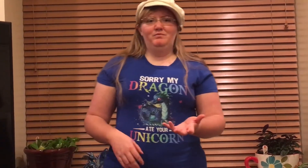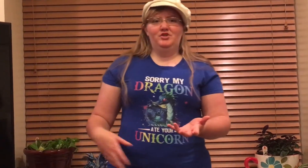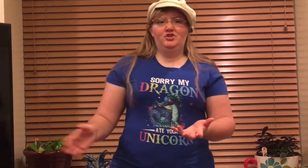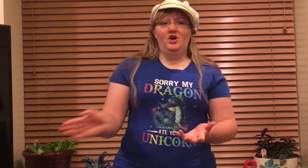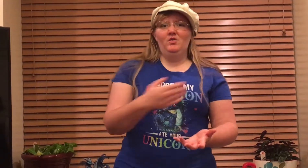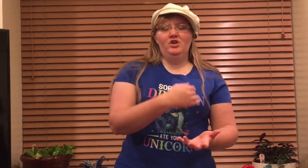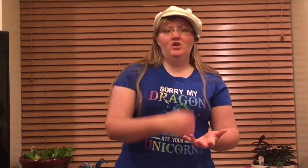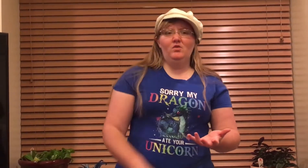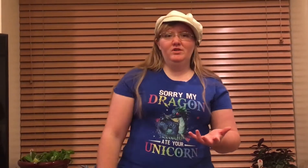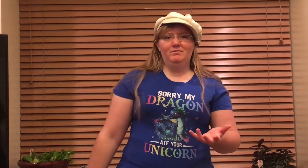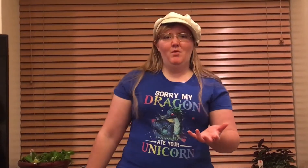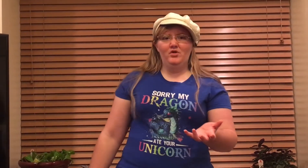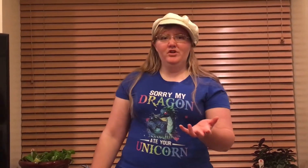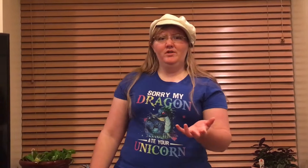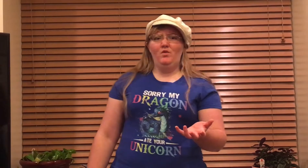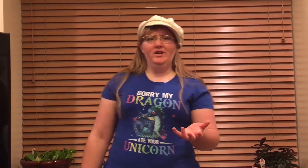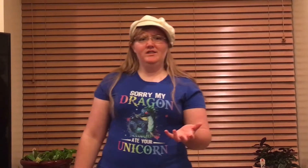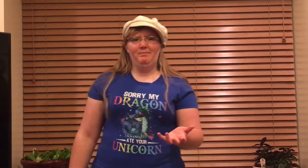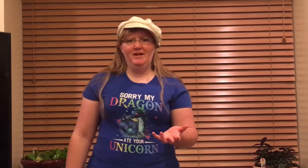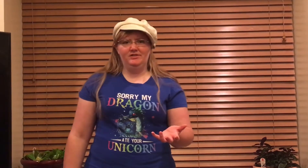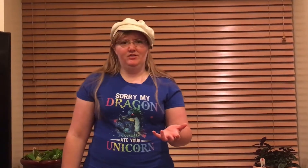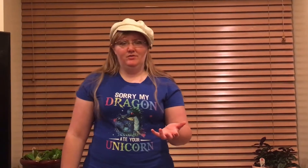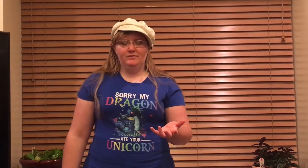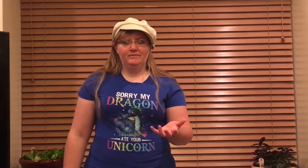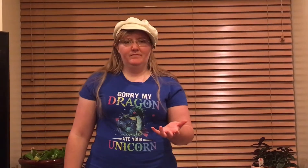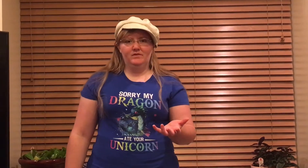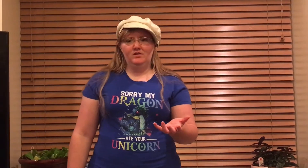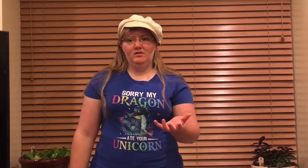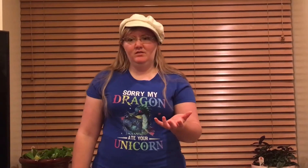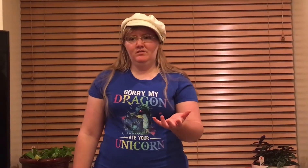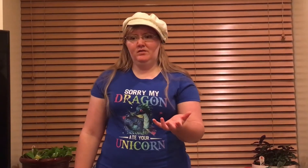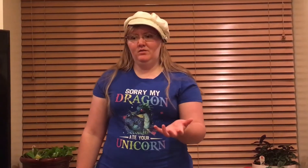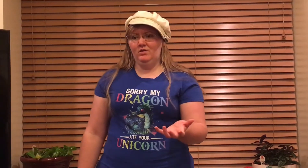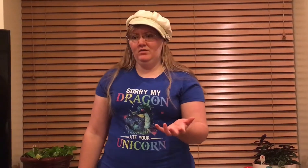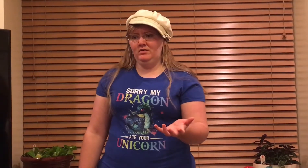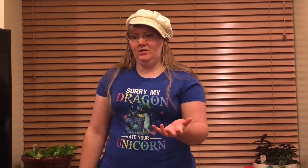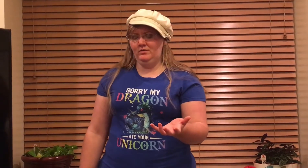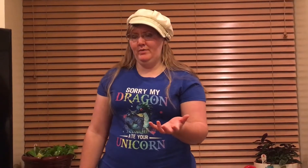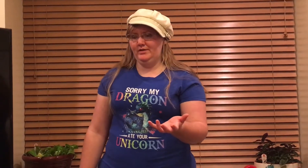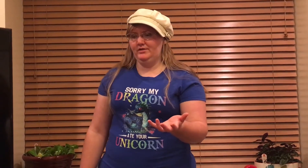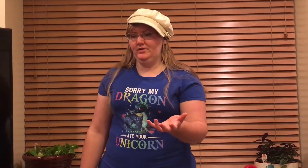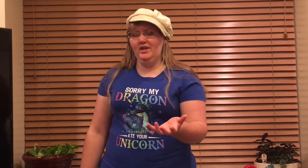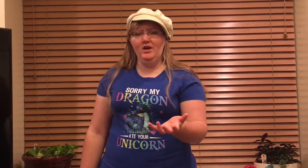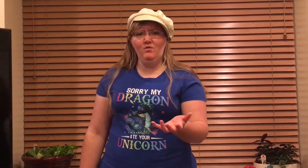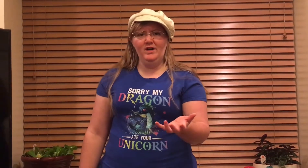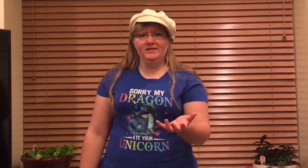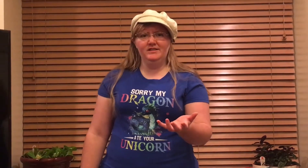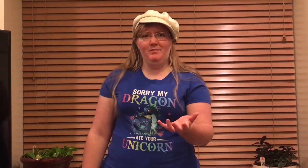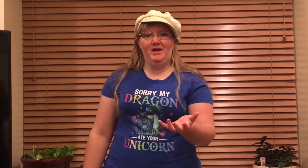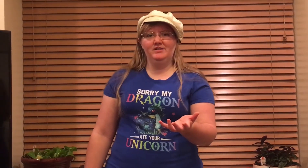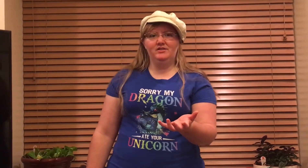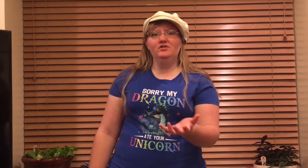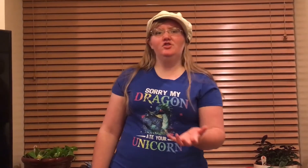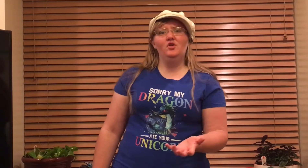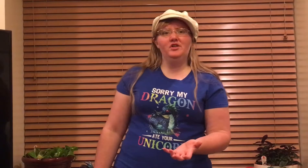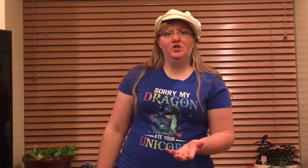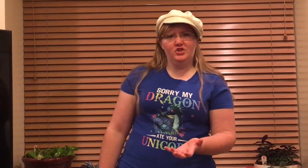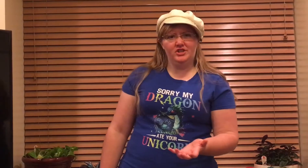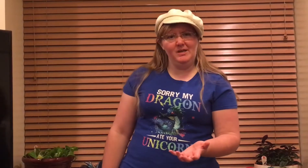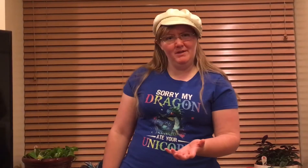stolen a golden mortar. And where's the pestle? Uh, there weren't no pestle. There wasn't a pestle. Surely you're just keeping